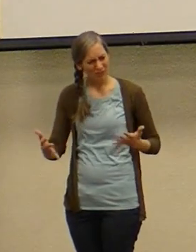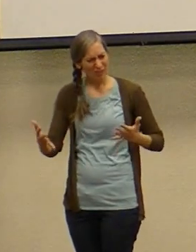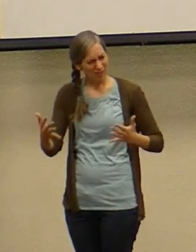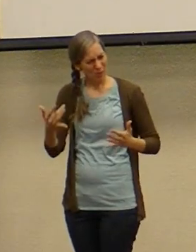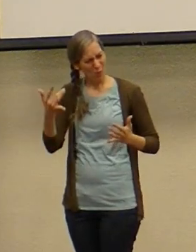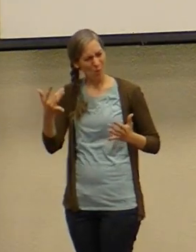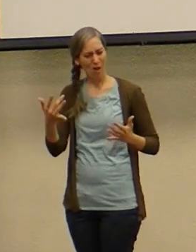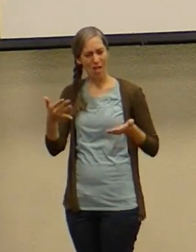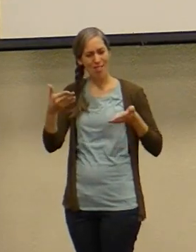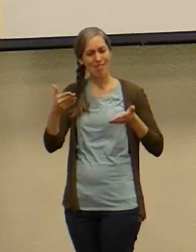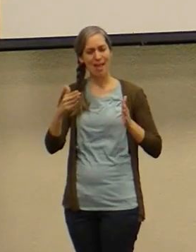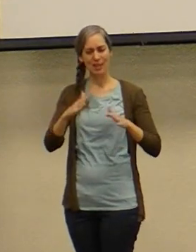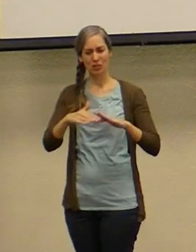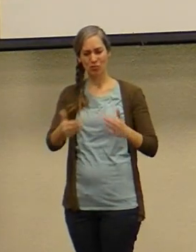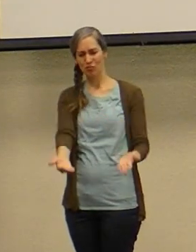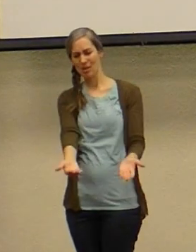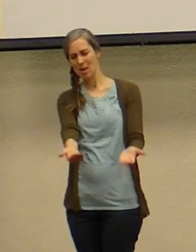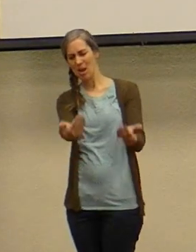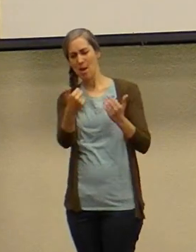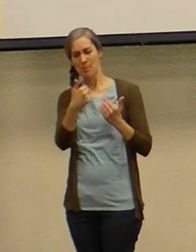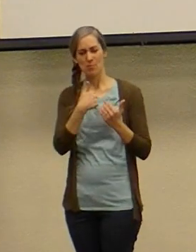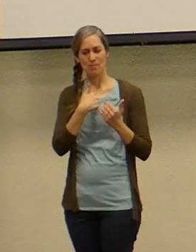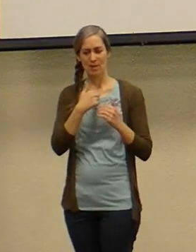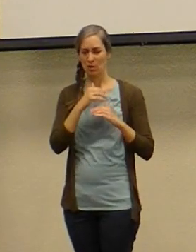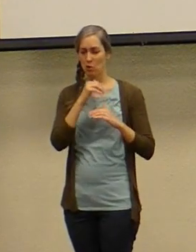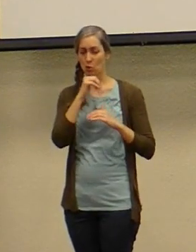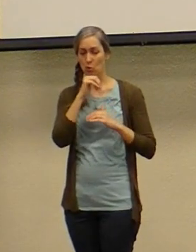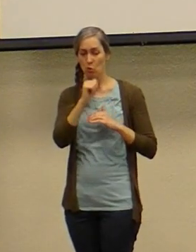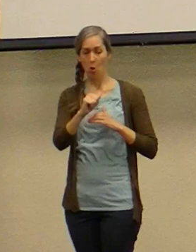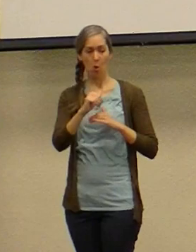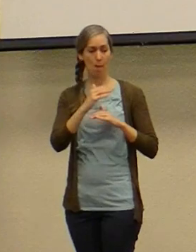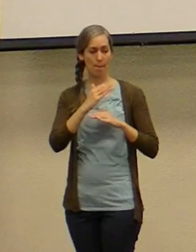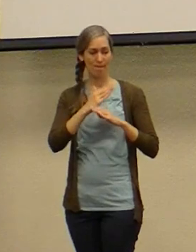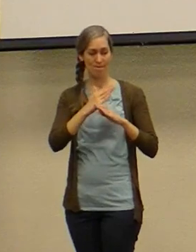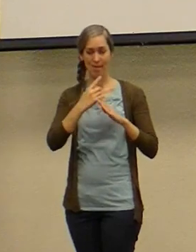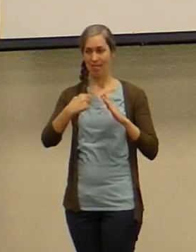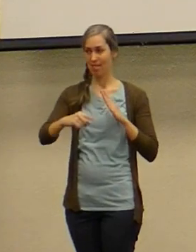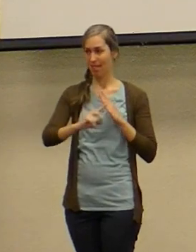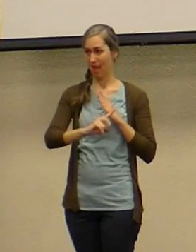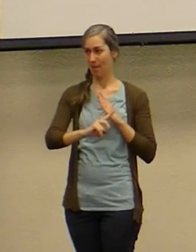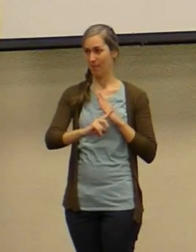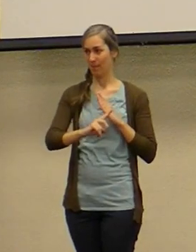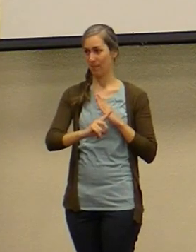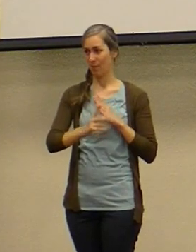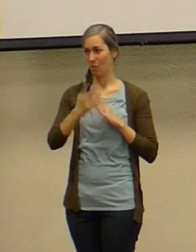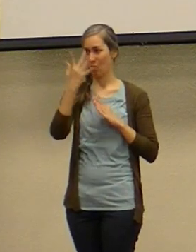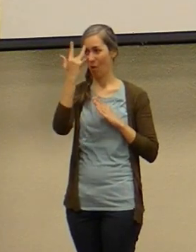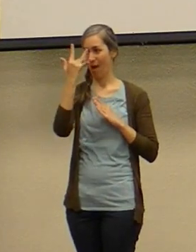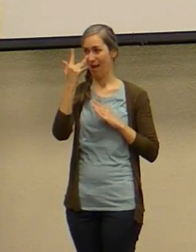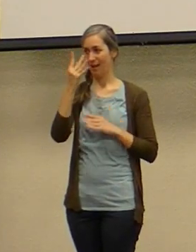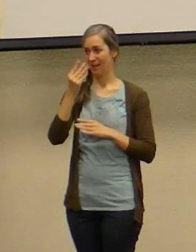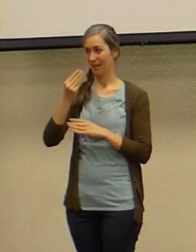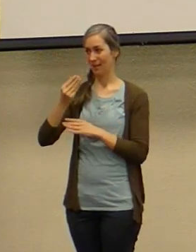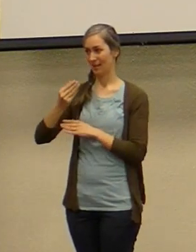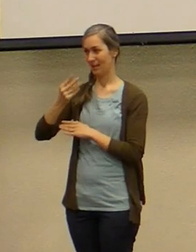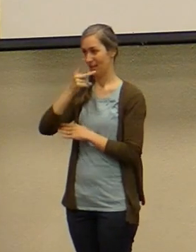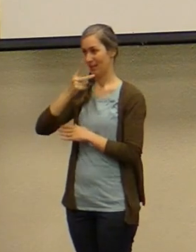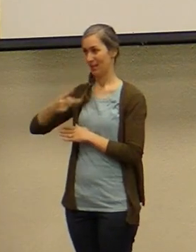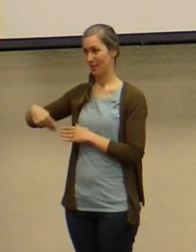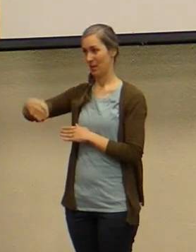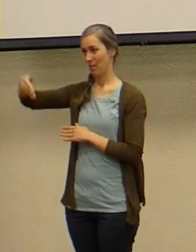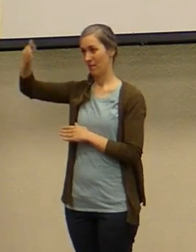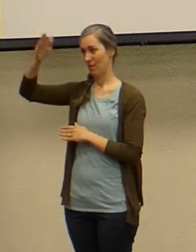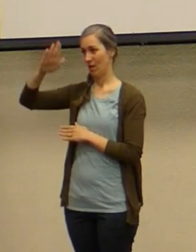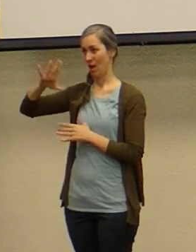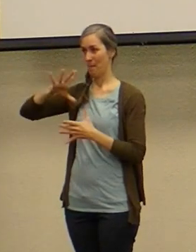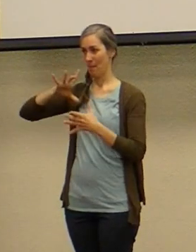let the children come to me do not hinder them for to such belongs the kingdom of God truly I